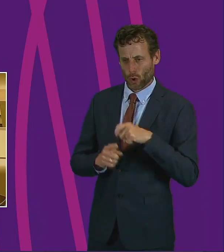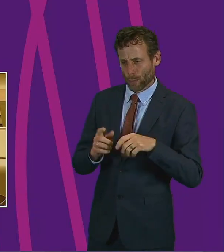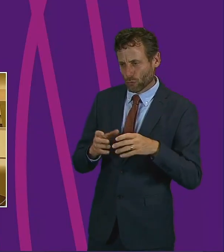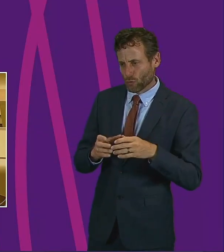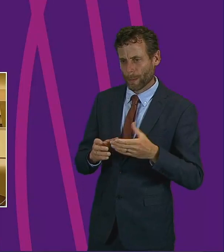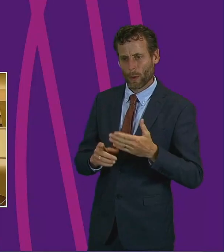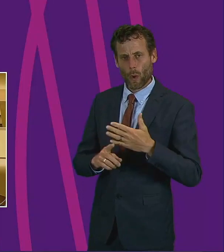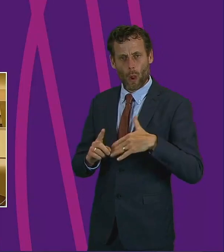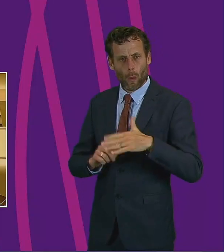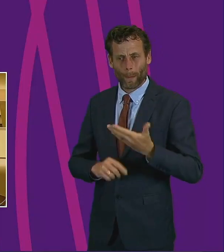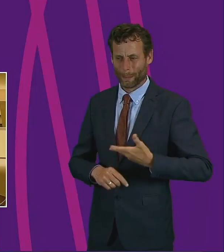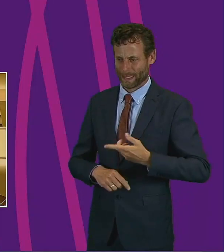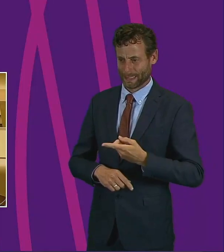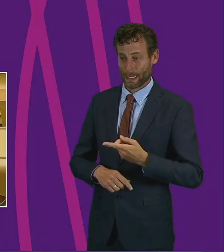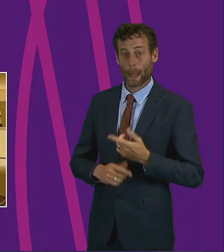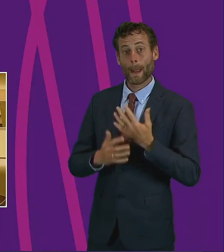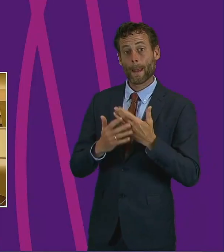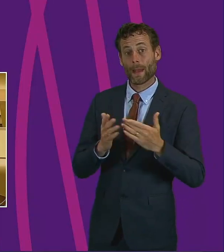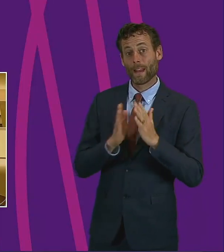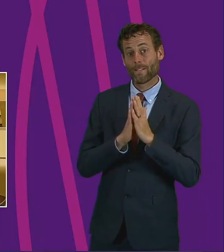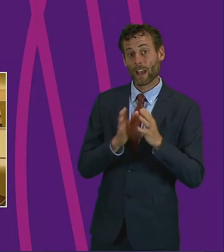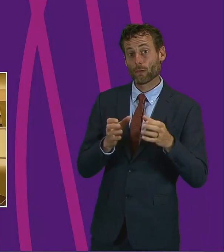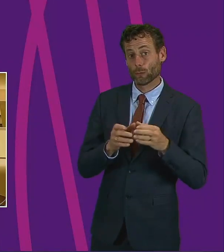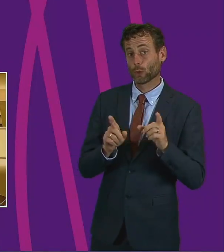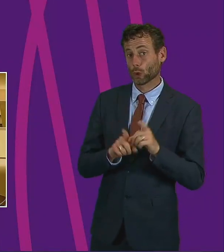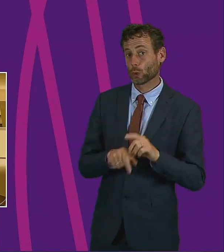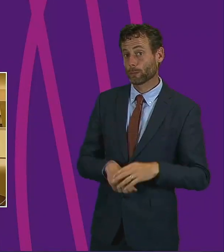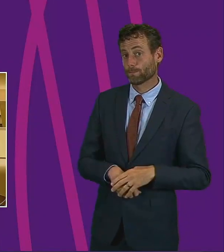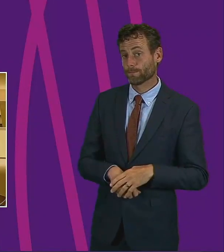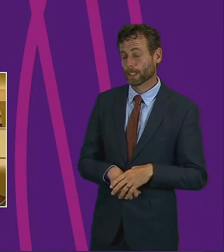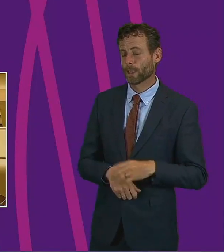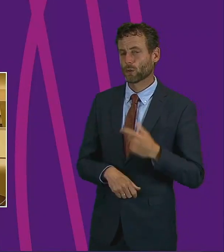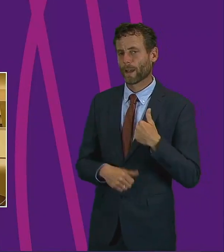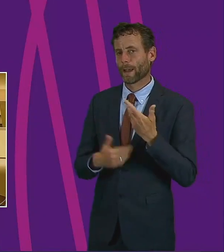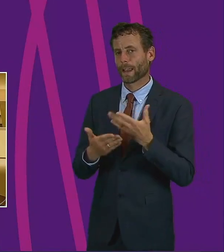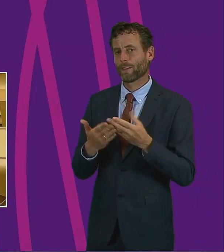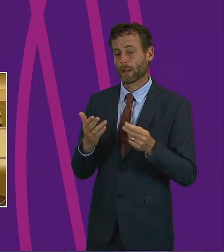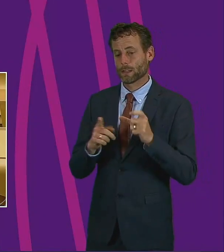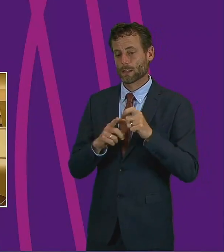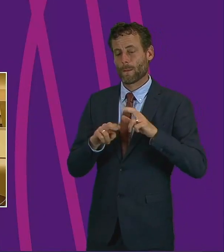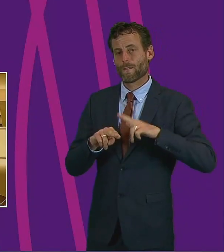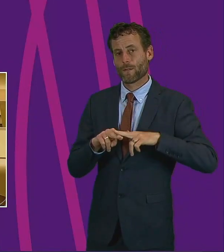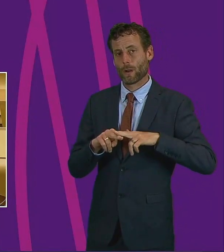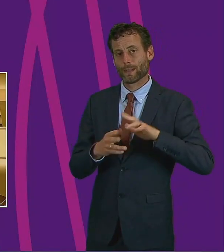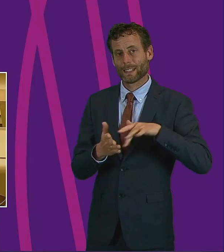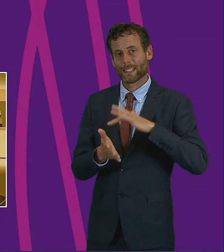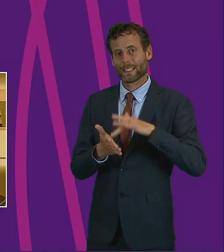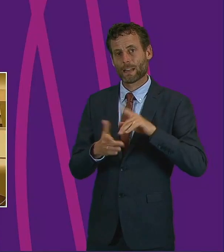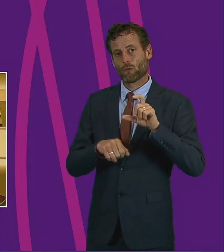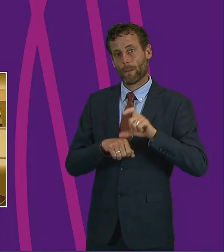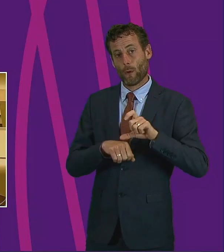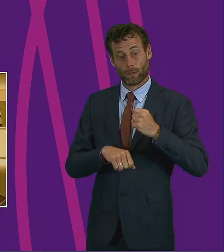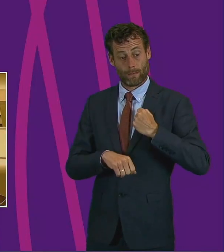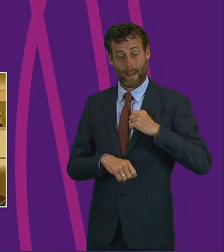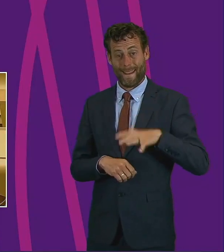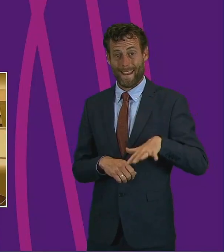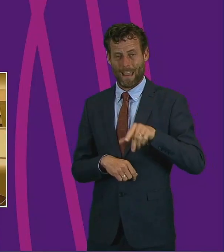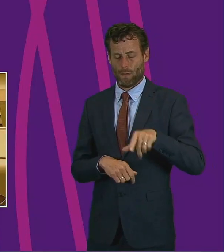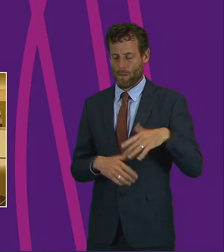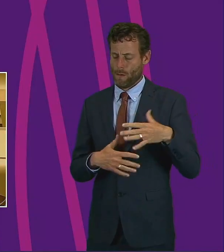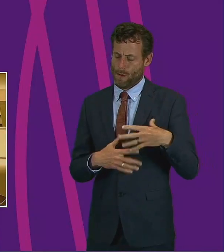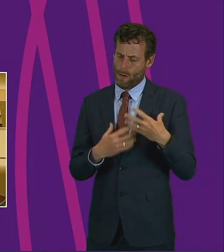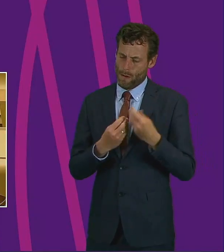And I would also add many faith groups into that. And again, I would give the example of the Dunfermline Central Mosque from my own constituency.